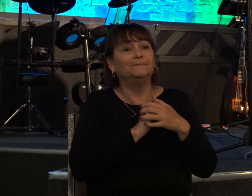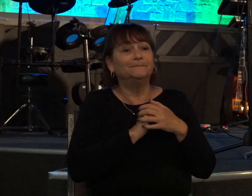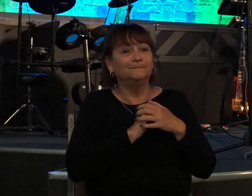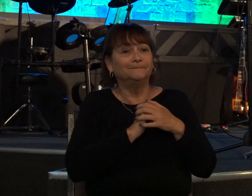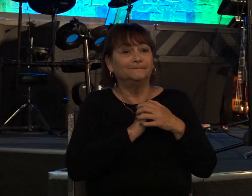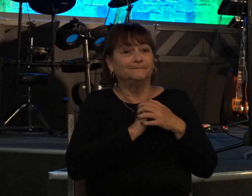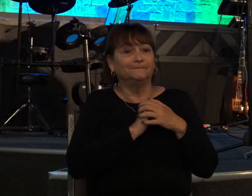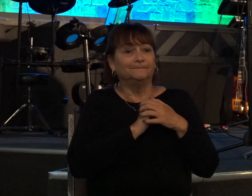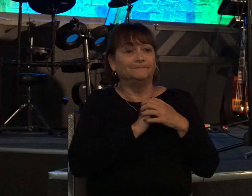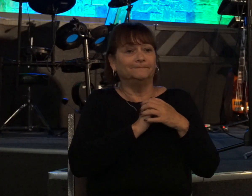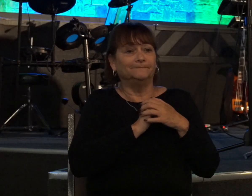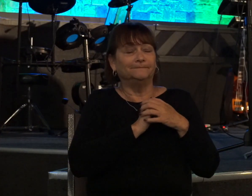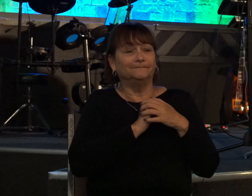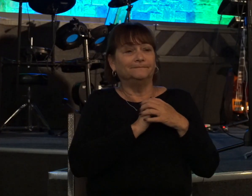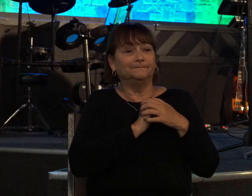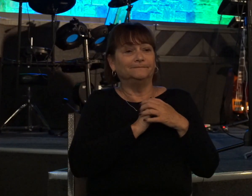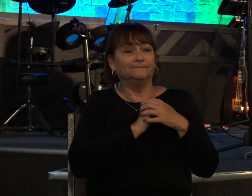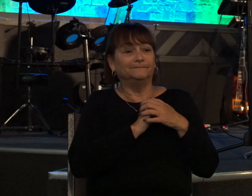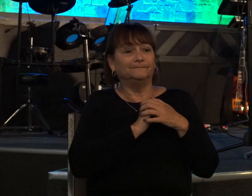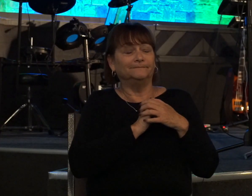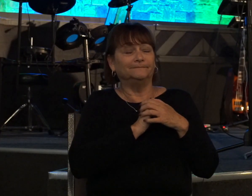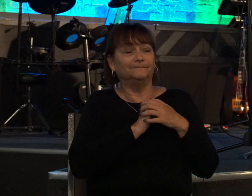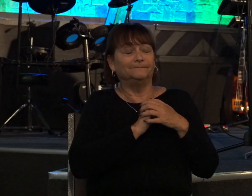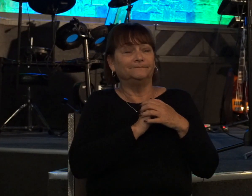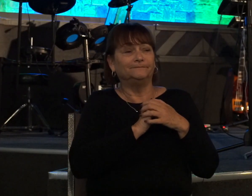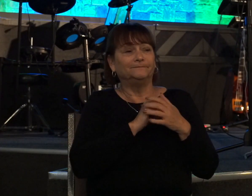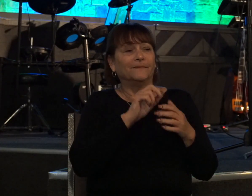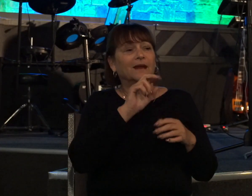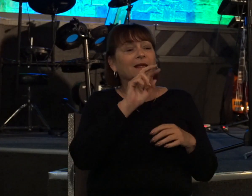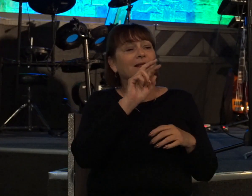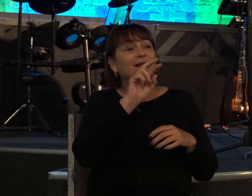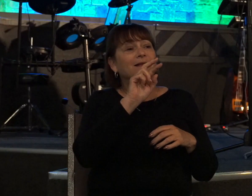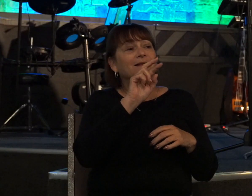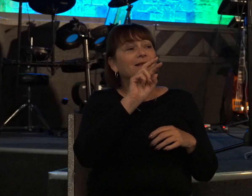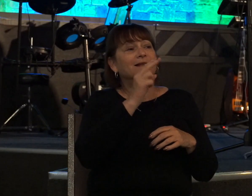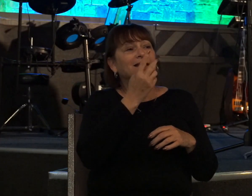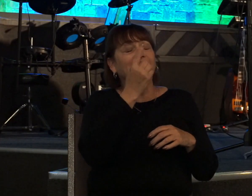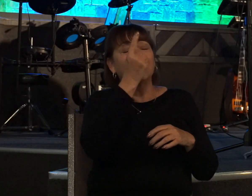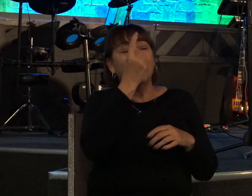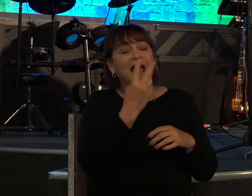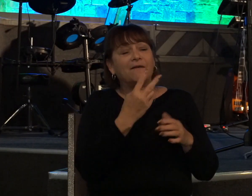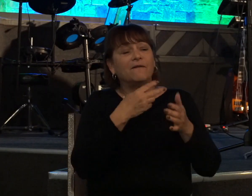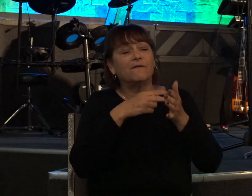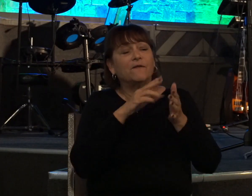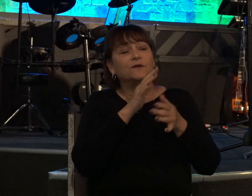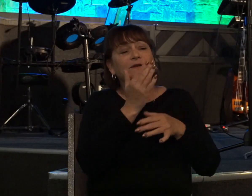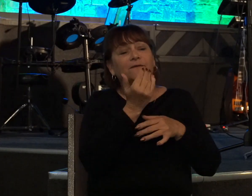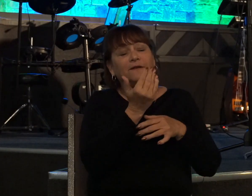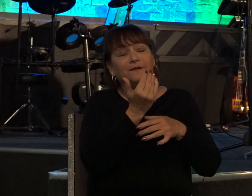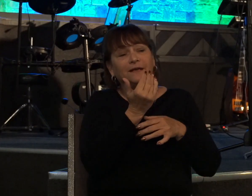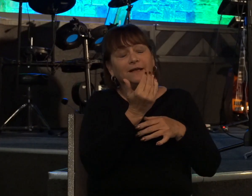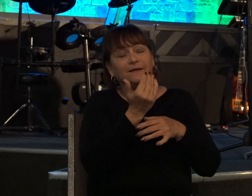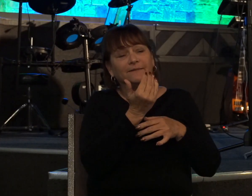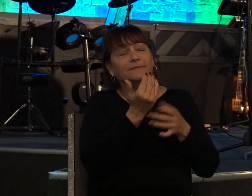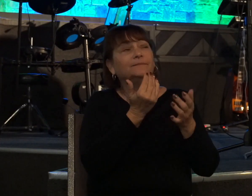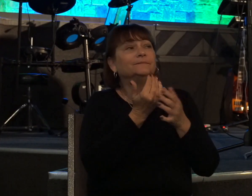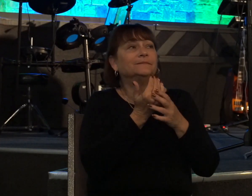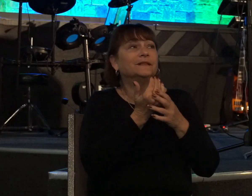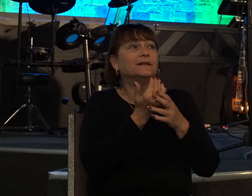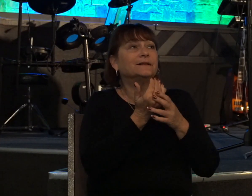now here's the thing the second half of verse 13 in our Samuel text and verse 14 says this the Lord